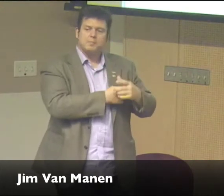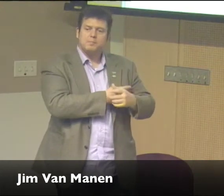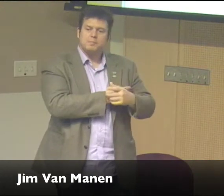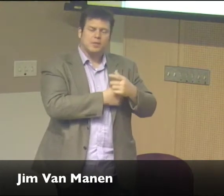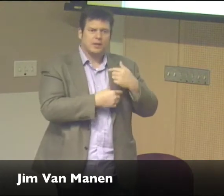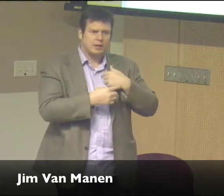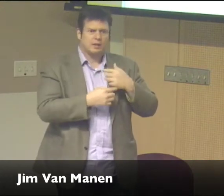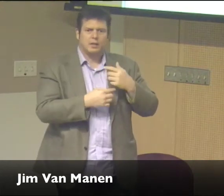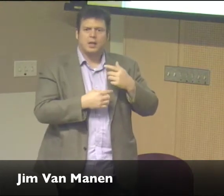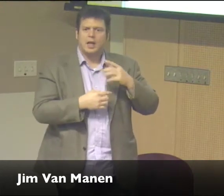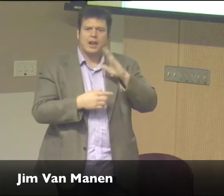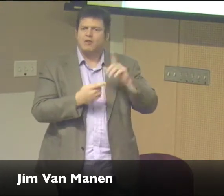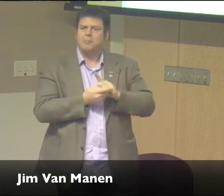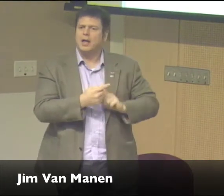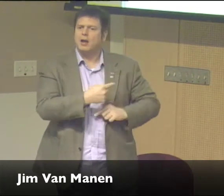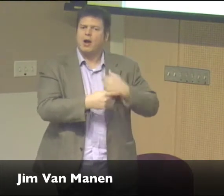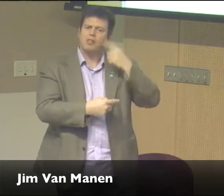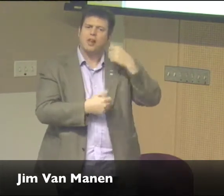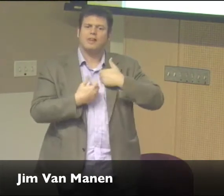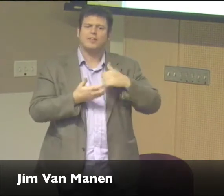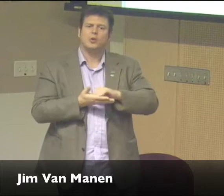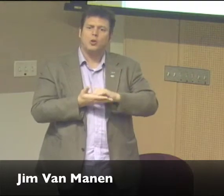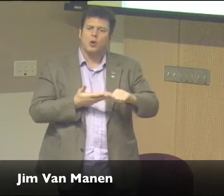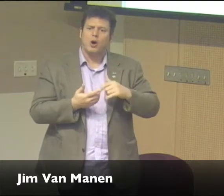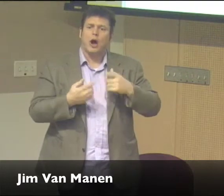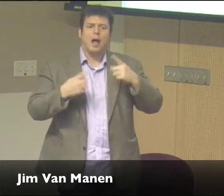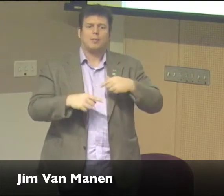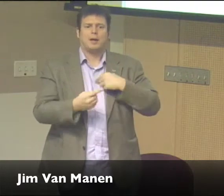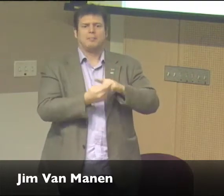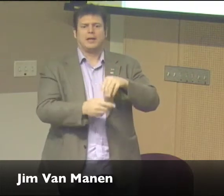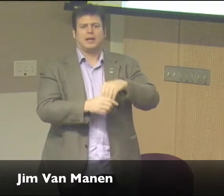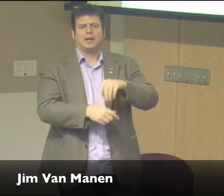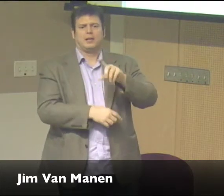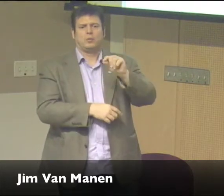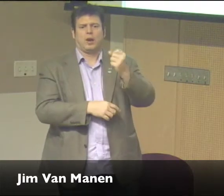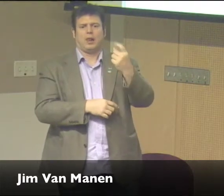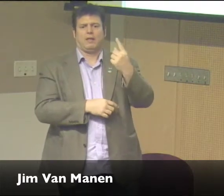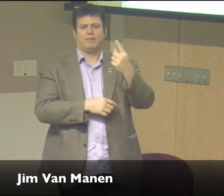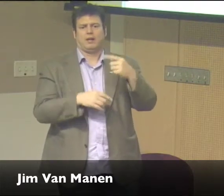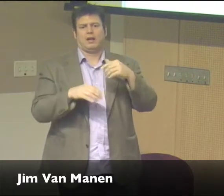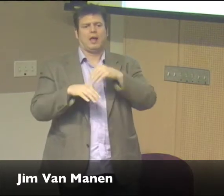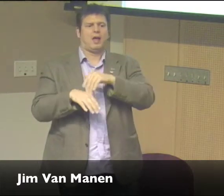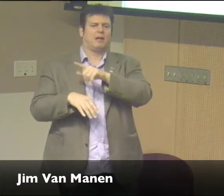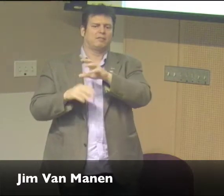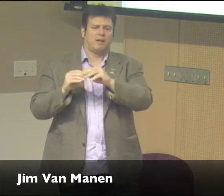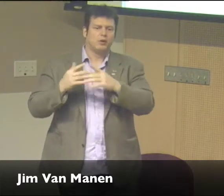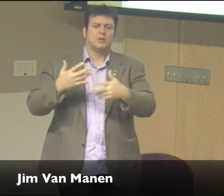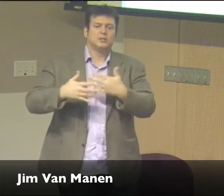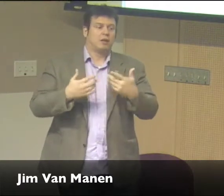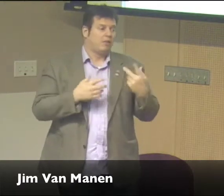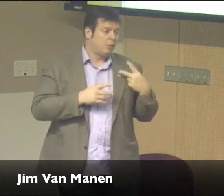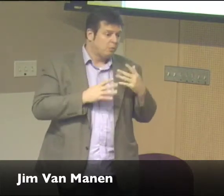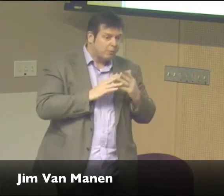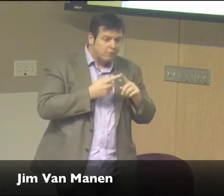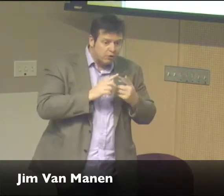I never had met her. But in 2011, I went to a conference